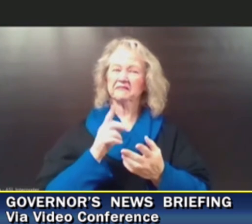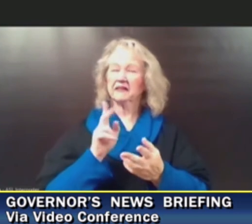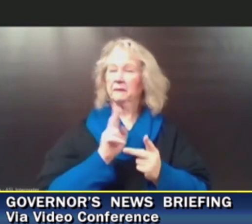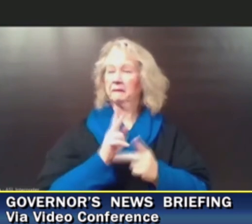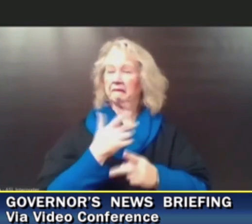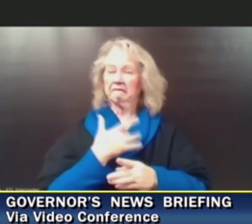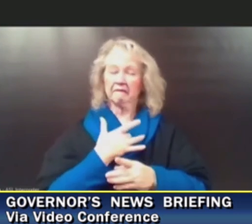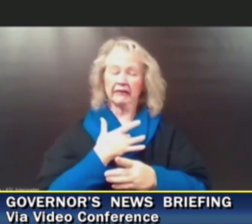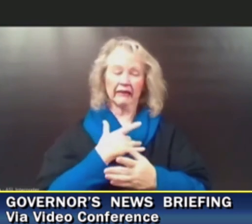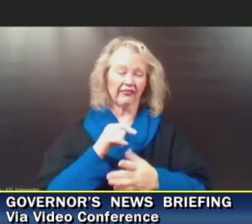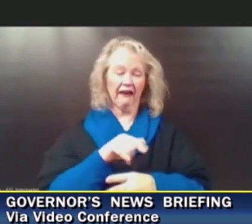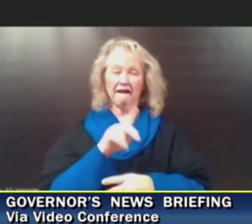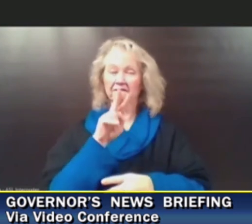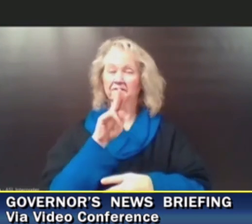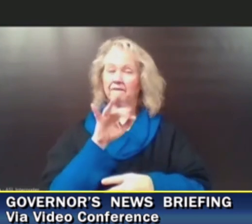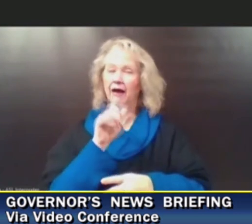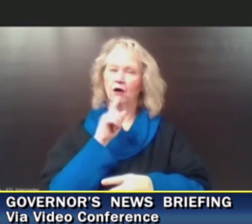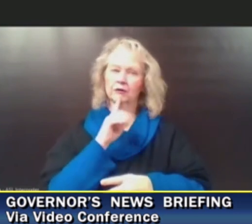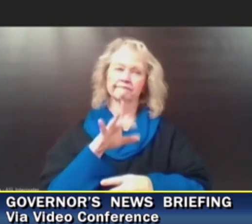virus for a long time?